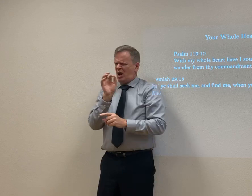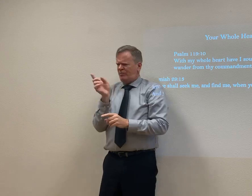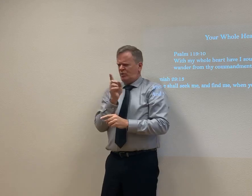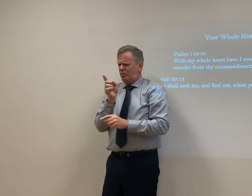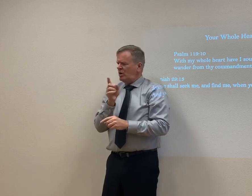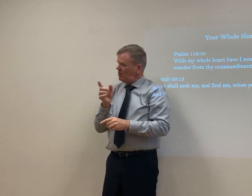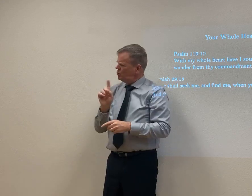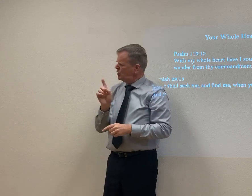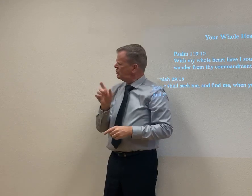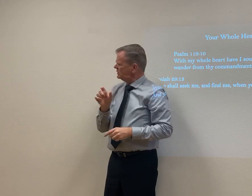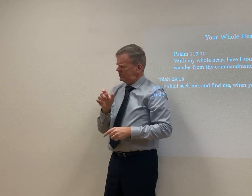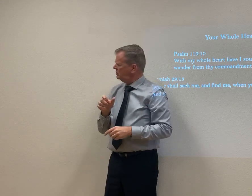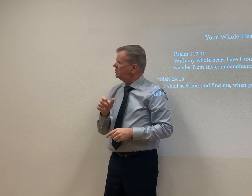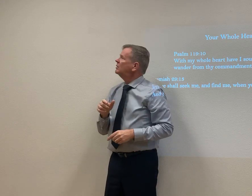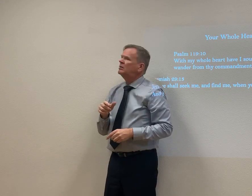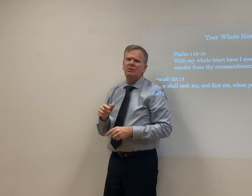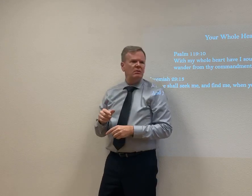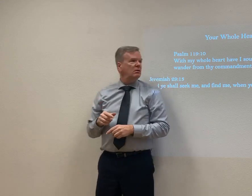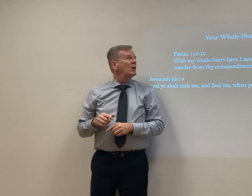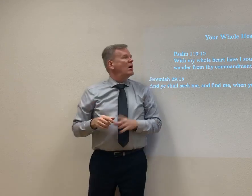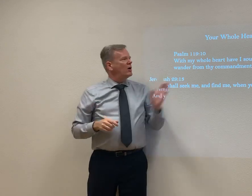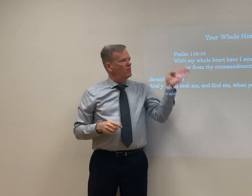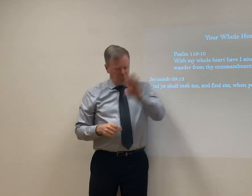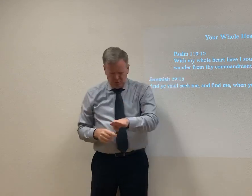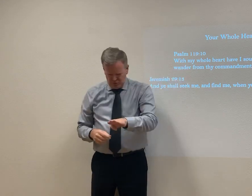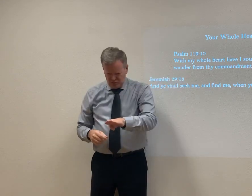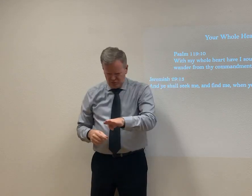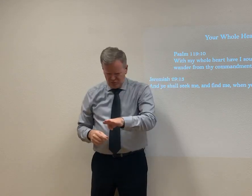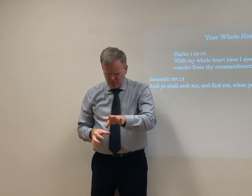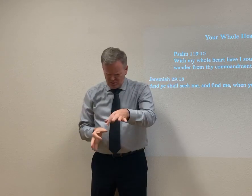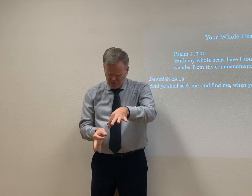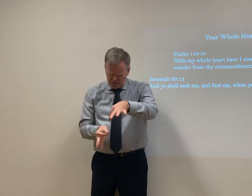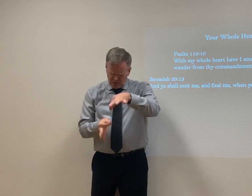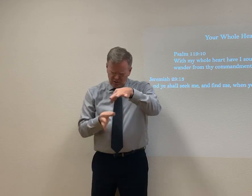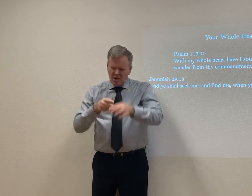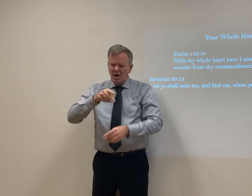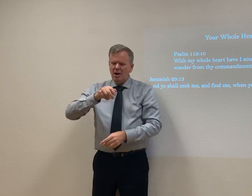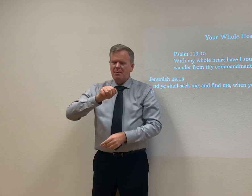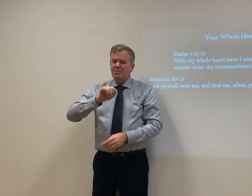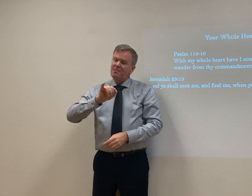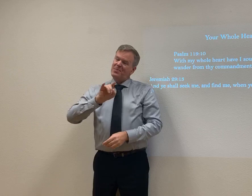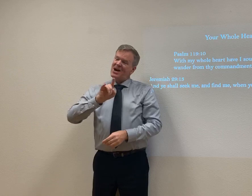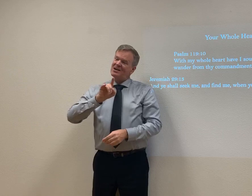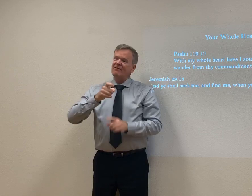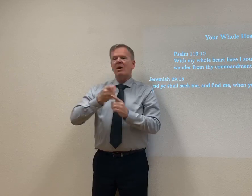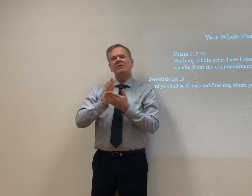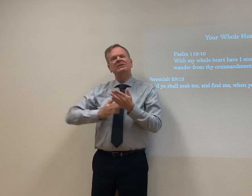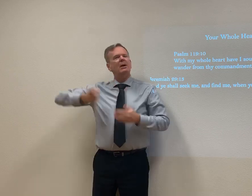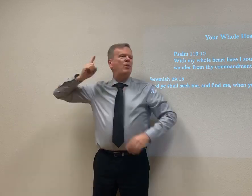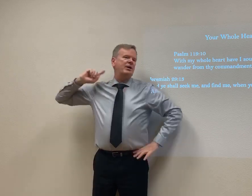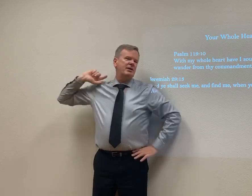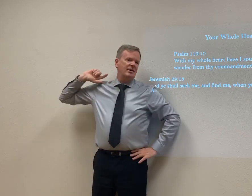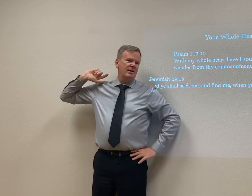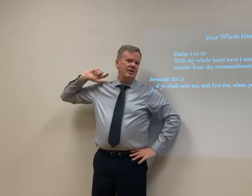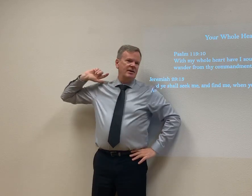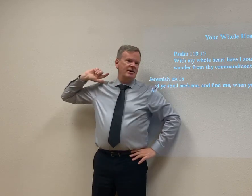And one of them, I said, where's the receipt? And something came out onto the table and said, paid from somebody else.